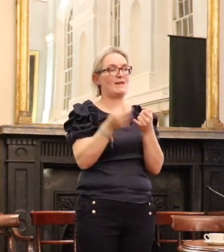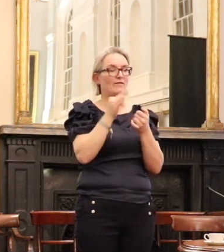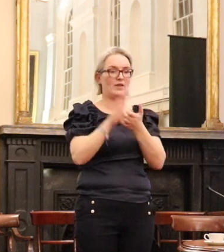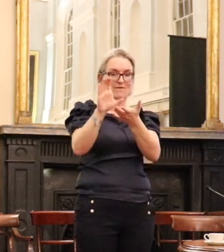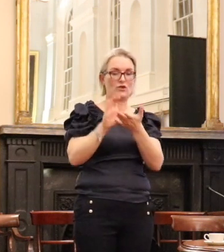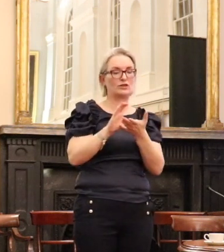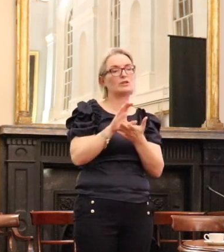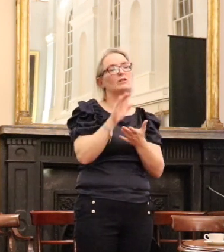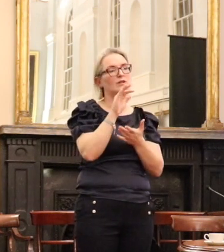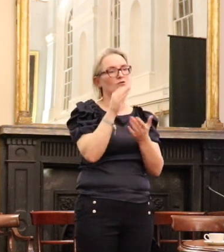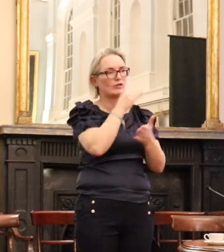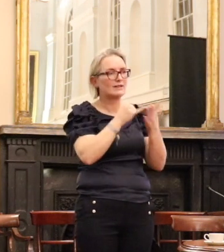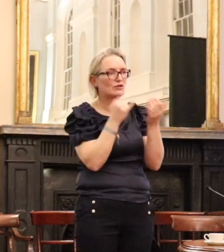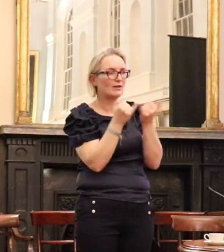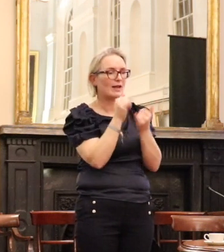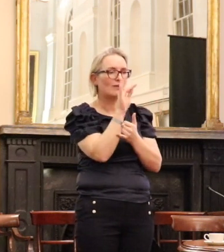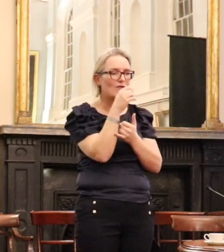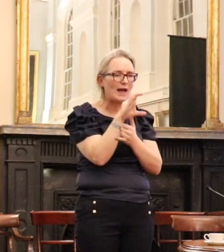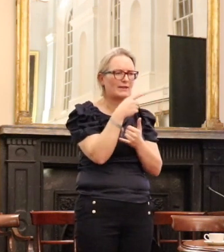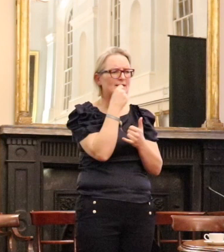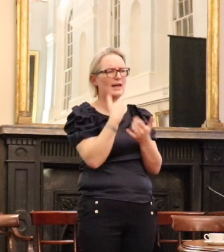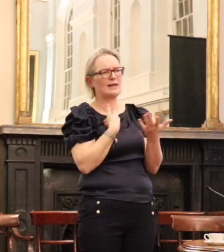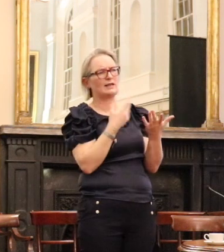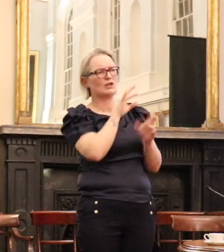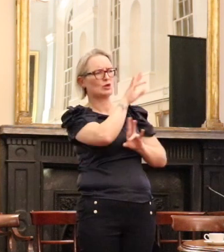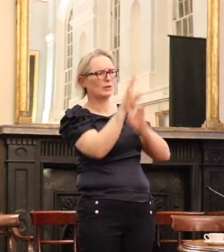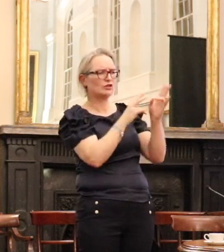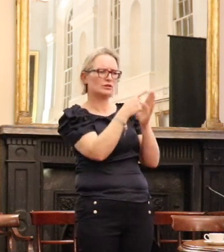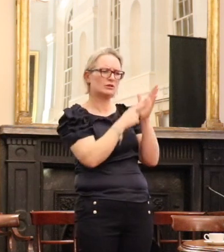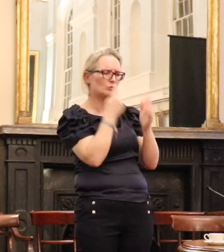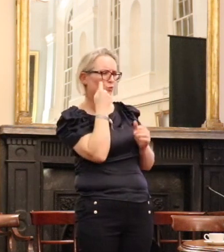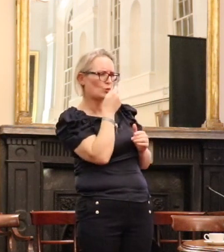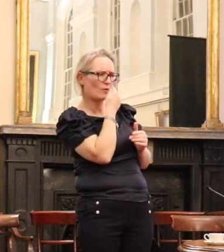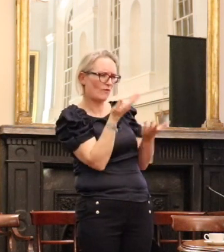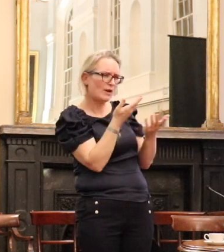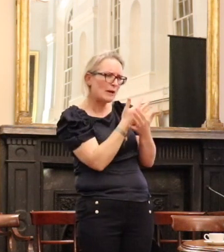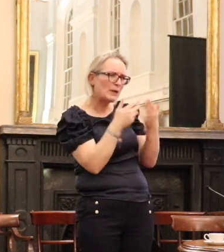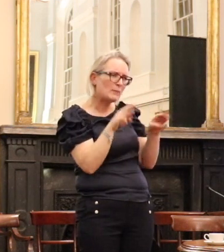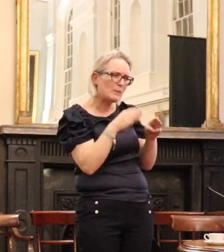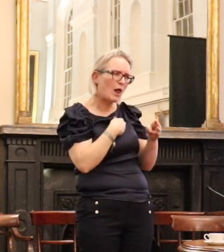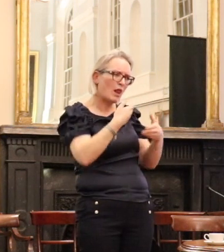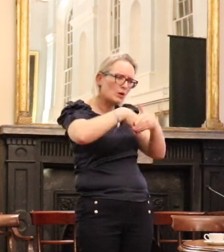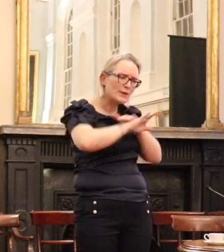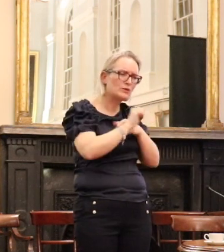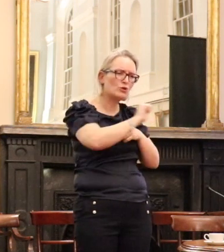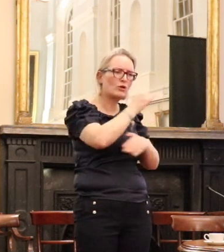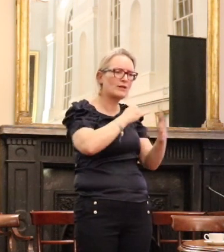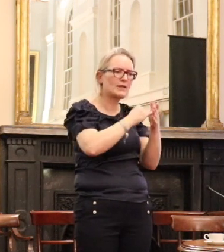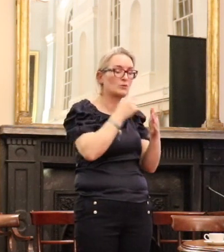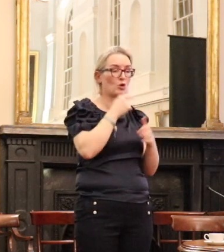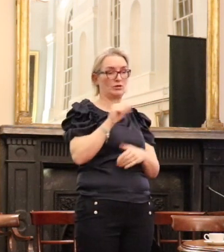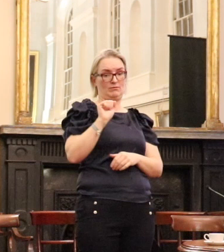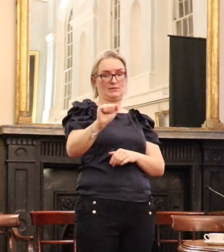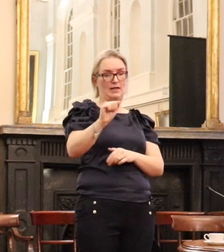organisation like Flack want to know how many people serve or how many people have come in your doors. Atlantic Flackers would sit down and say how many